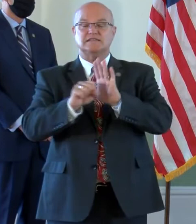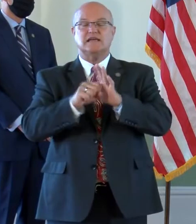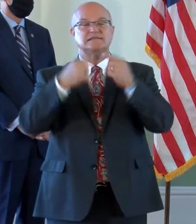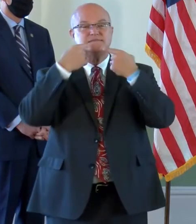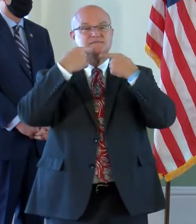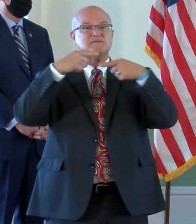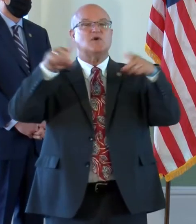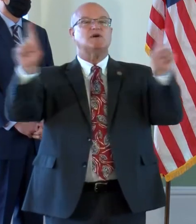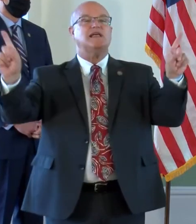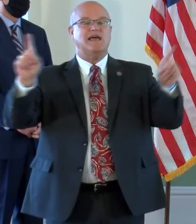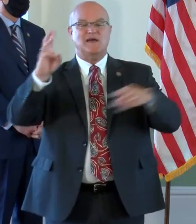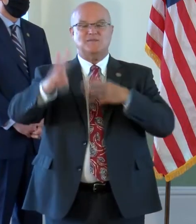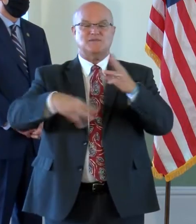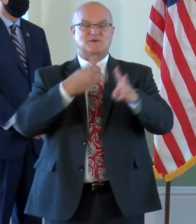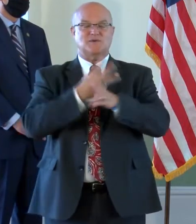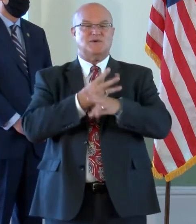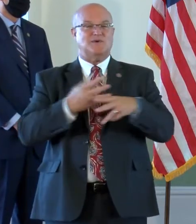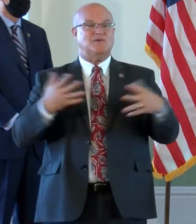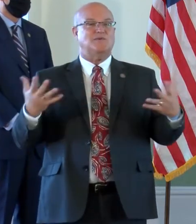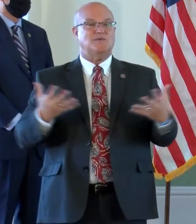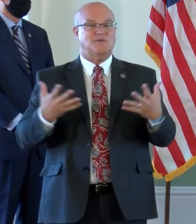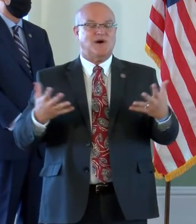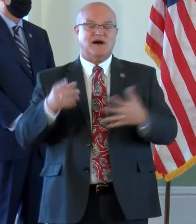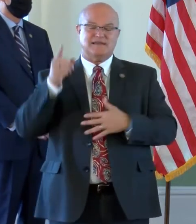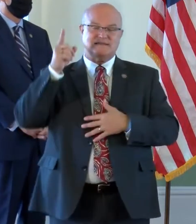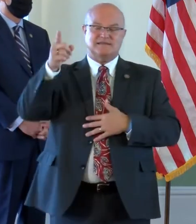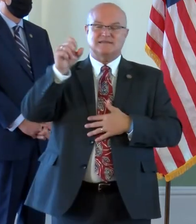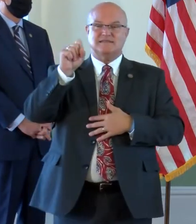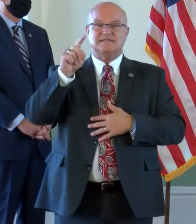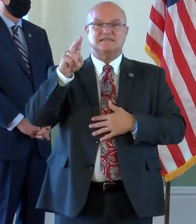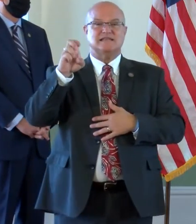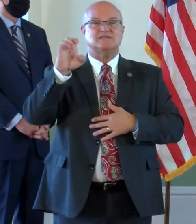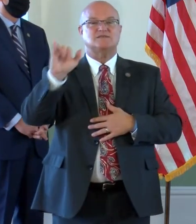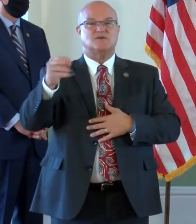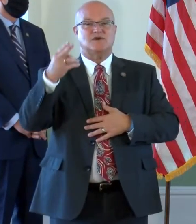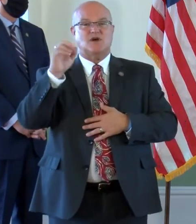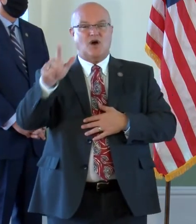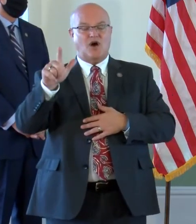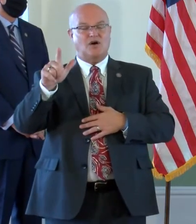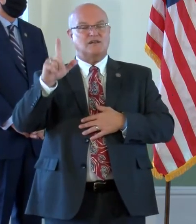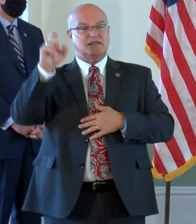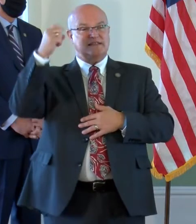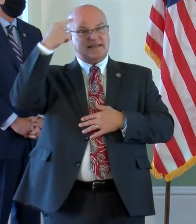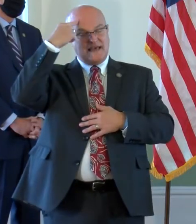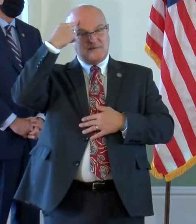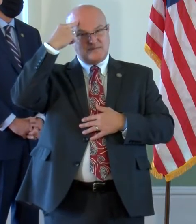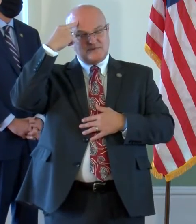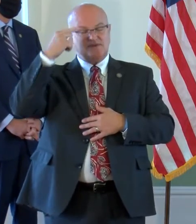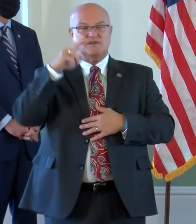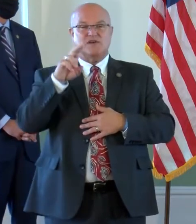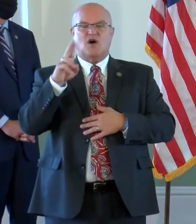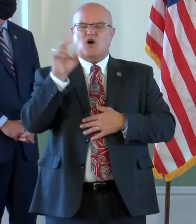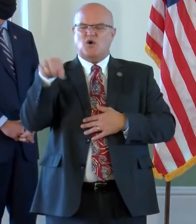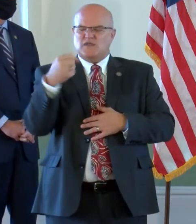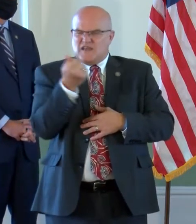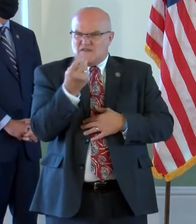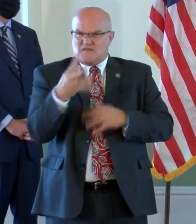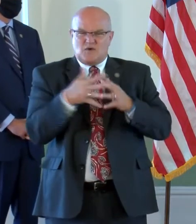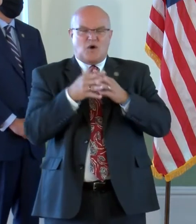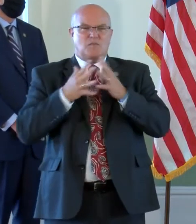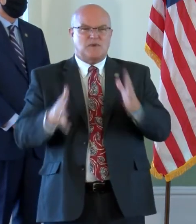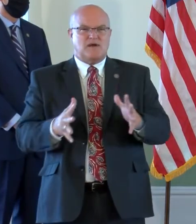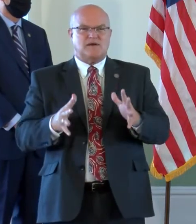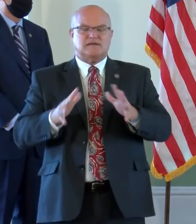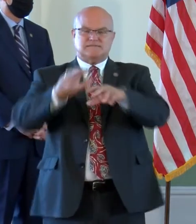to the world that in statutory hall of our great nation, where only a few Americans are